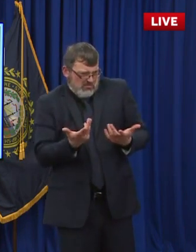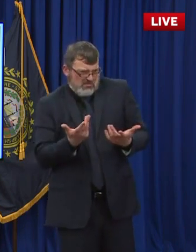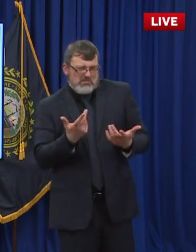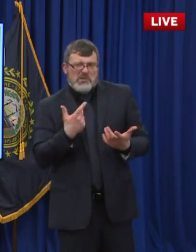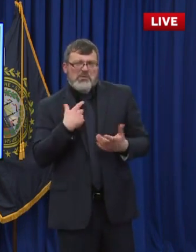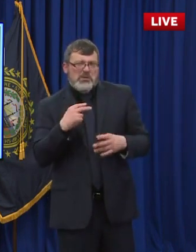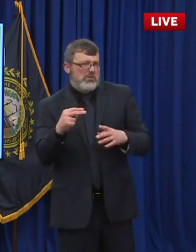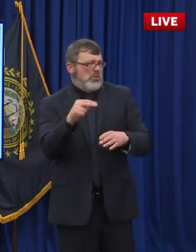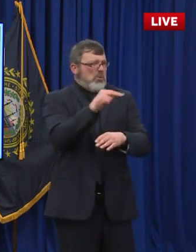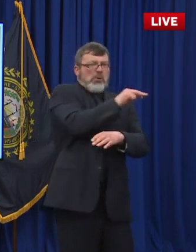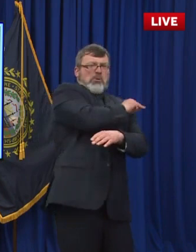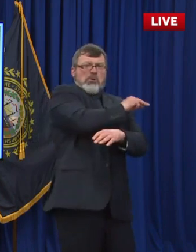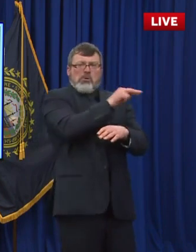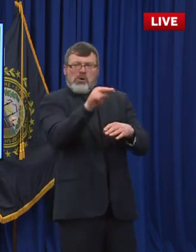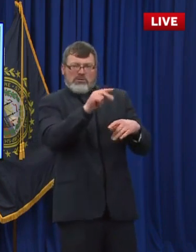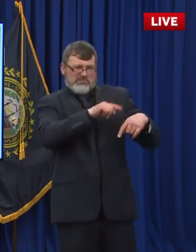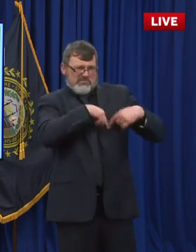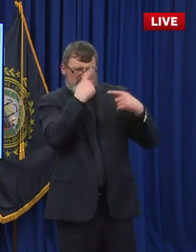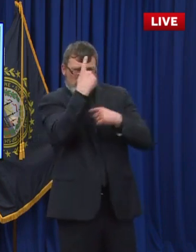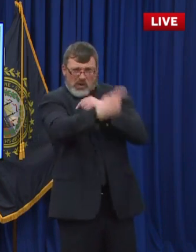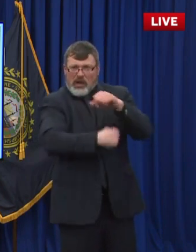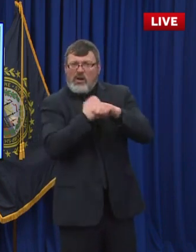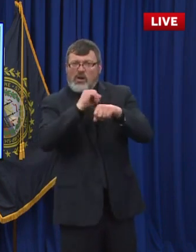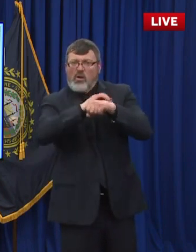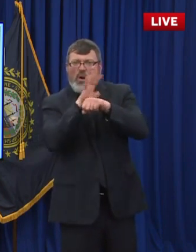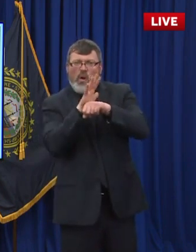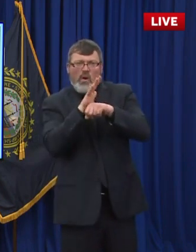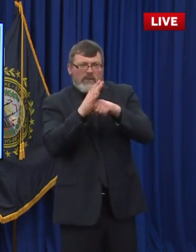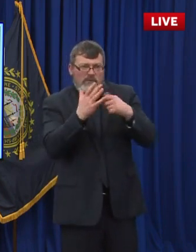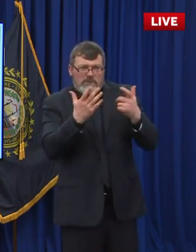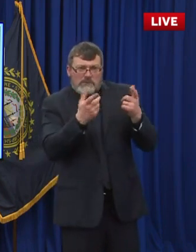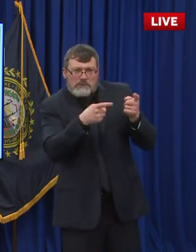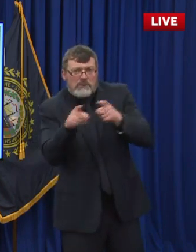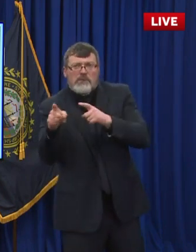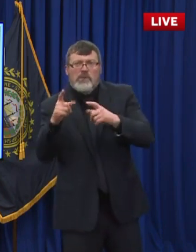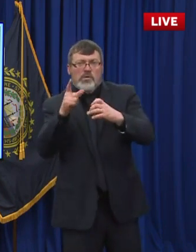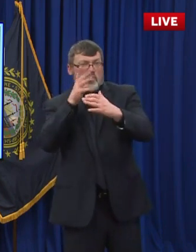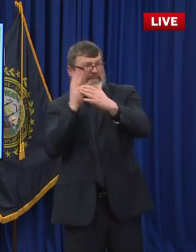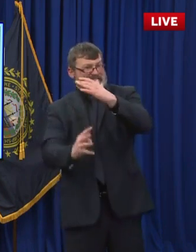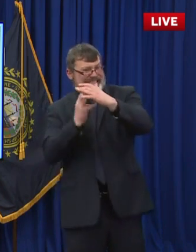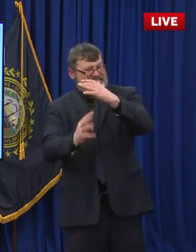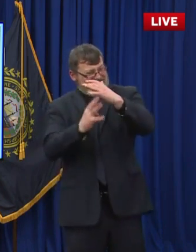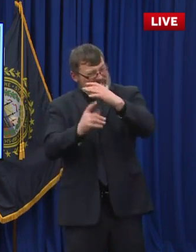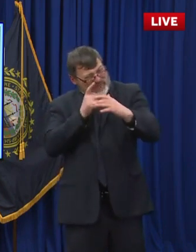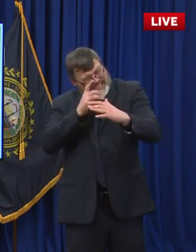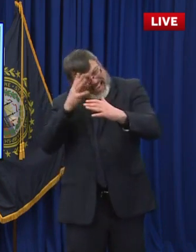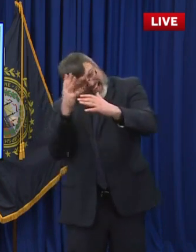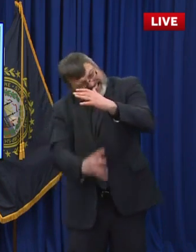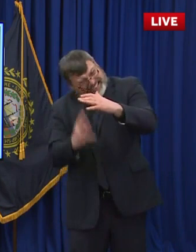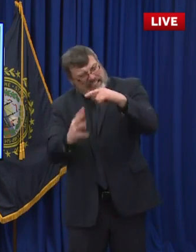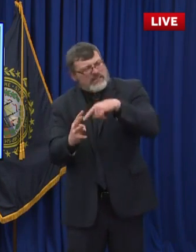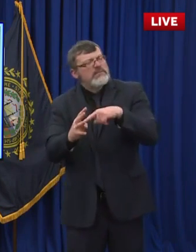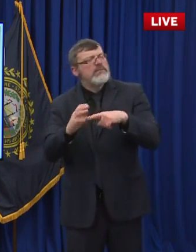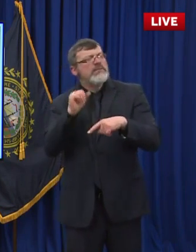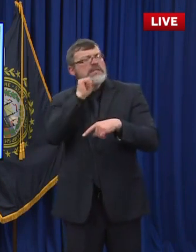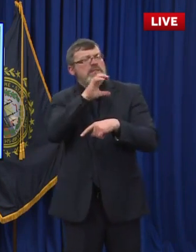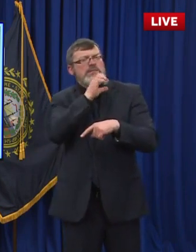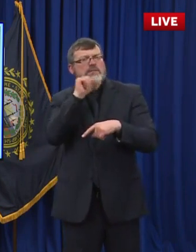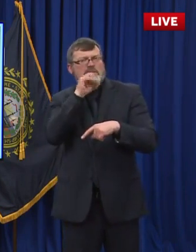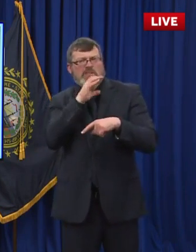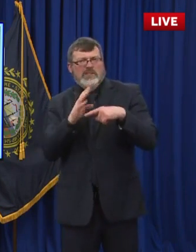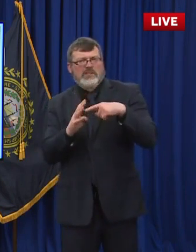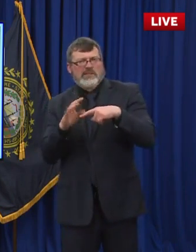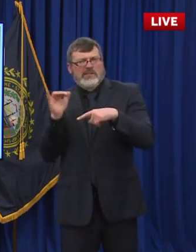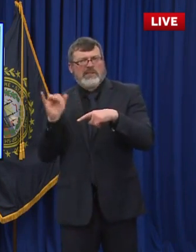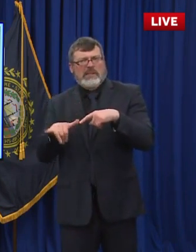high numbers of COVID cases for years. I really believe that. I hope not, but I believe it. I think this is something that we're all going to